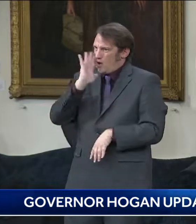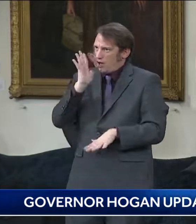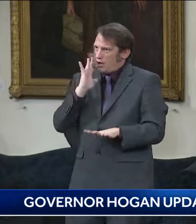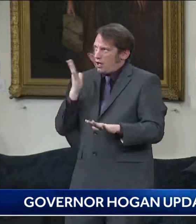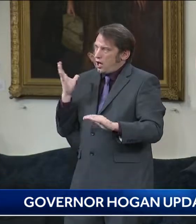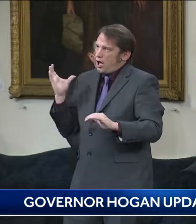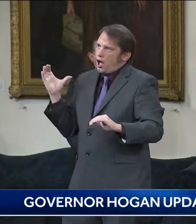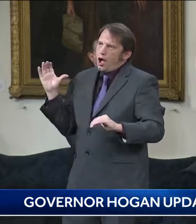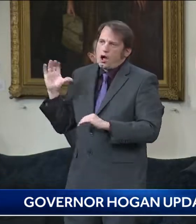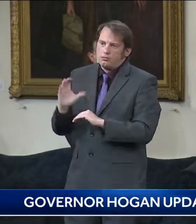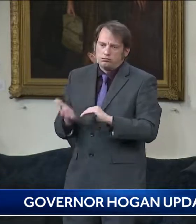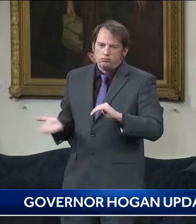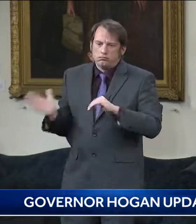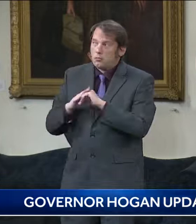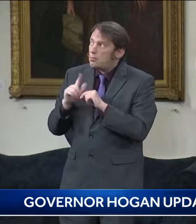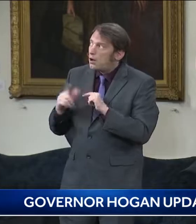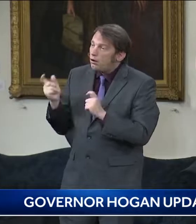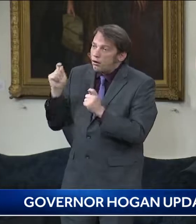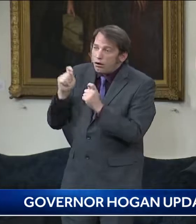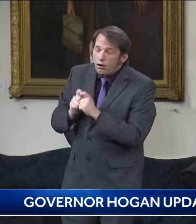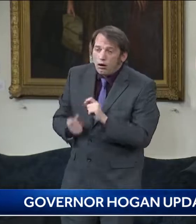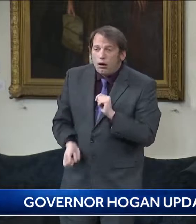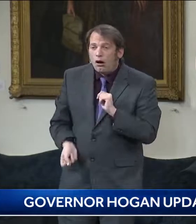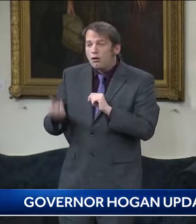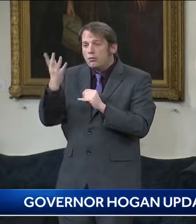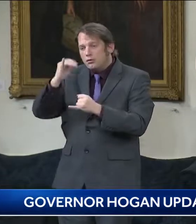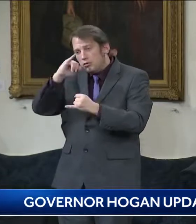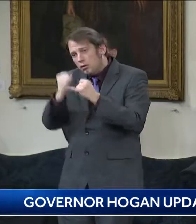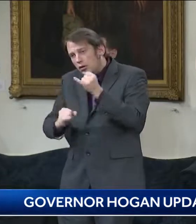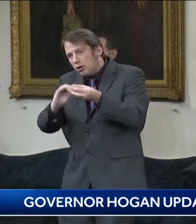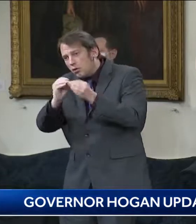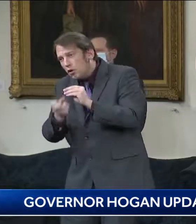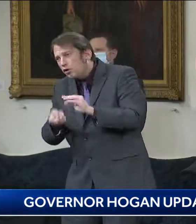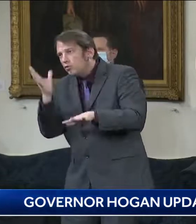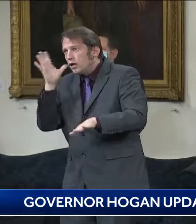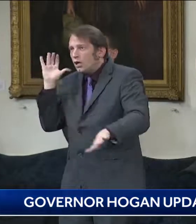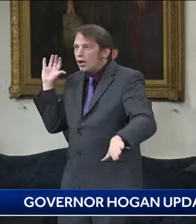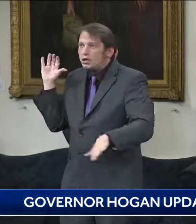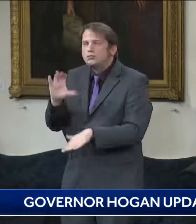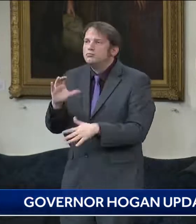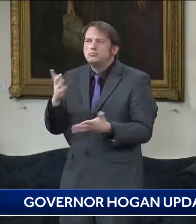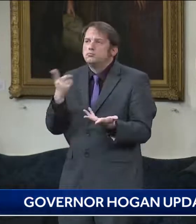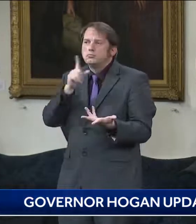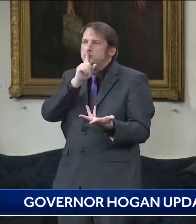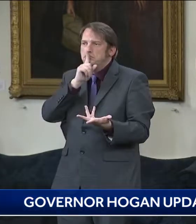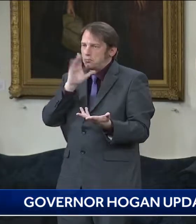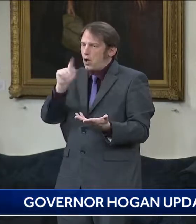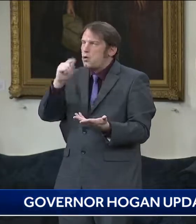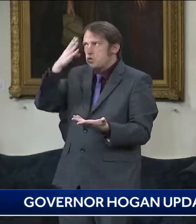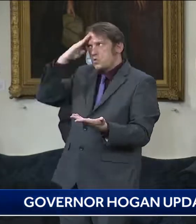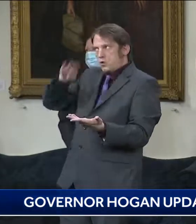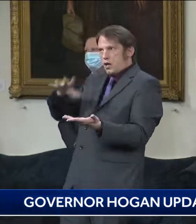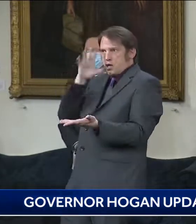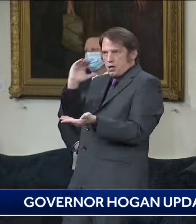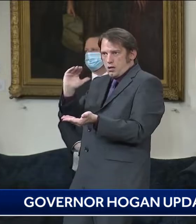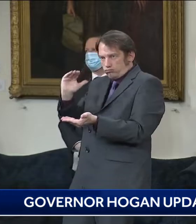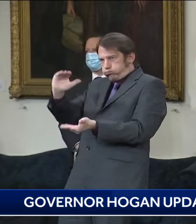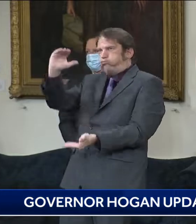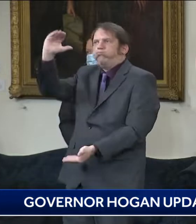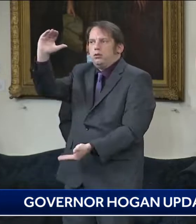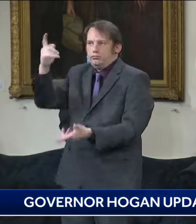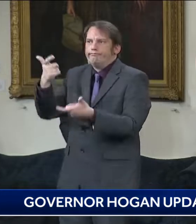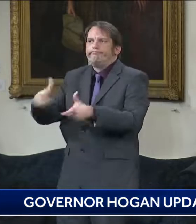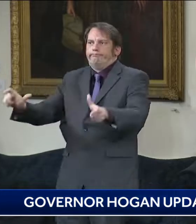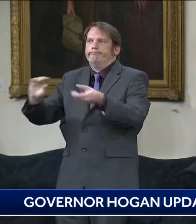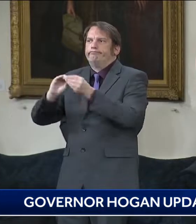and they haven't given us final numbers, but I, I, I think it's going to, it's going to be significant. I mean, I really believe that if they deliver on what they say they're going to deliver,